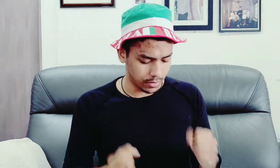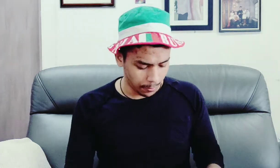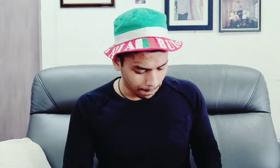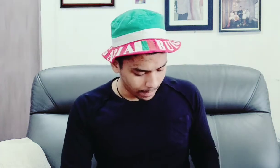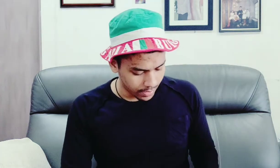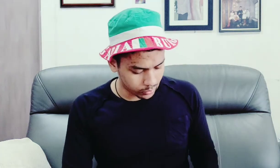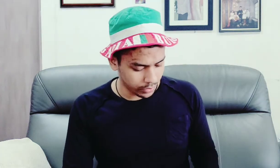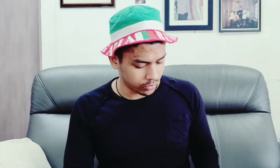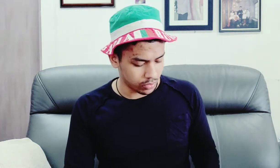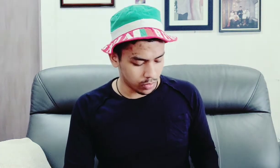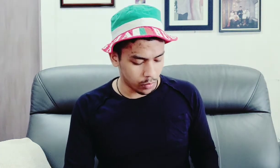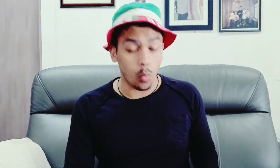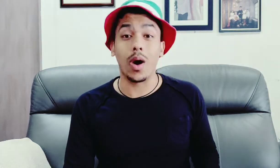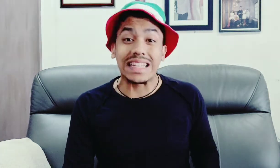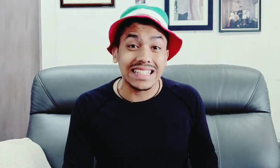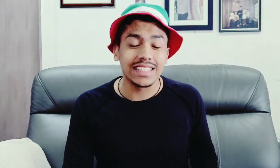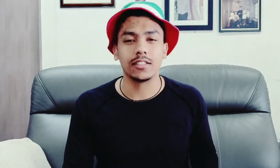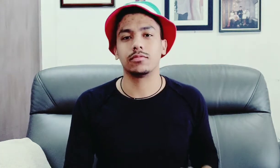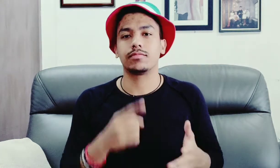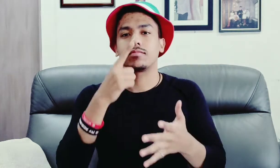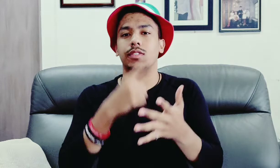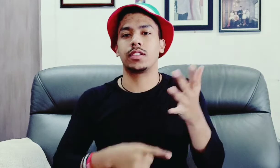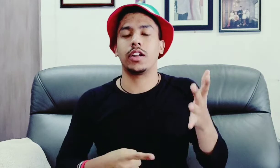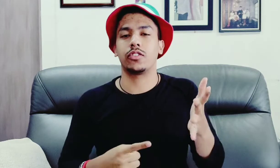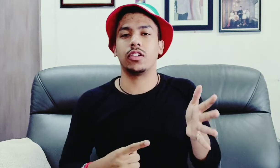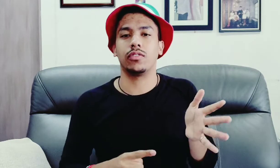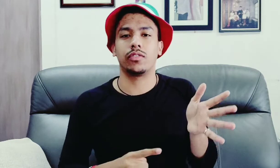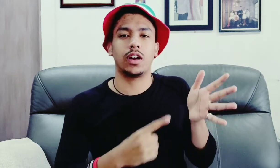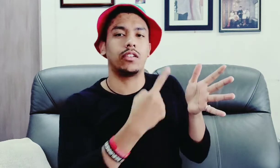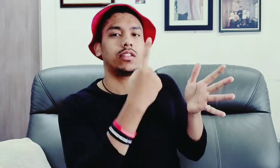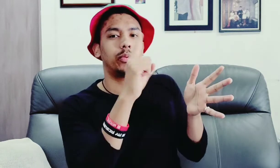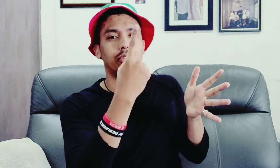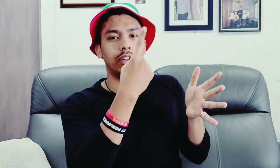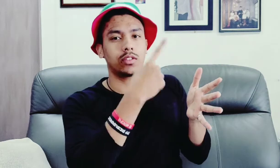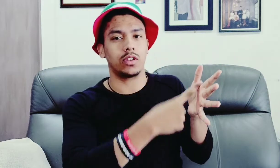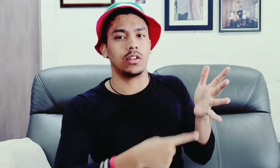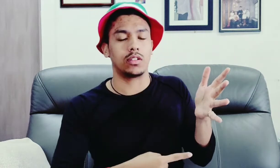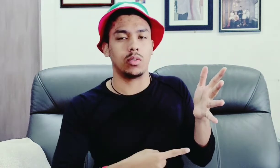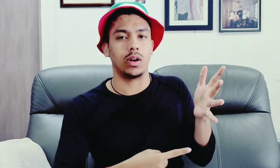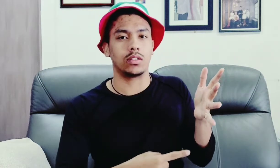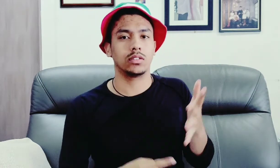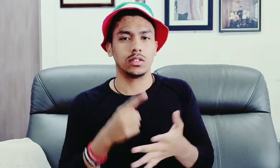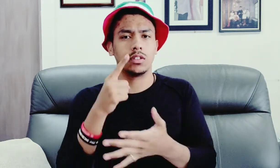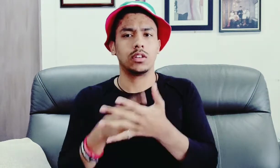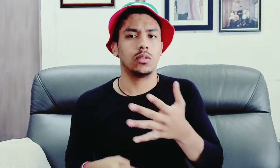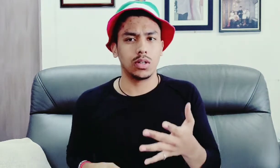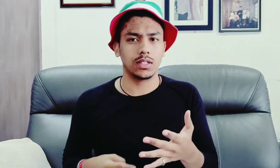next word is what just cut yourself cut yourself with your index finger and say what what